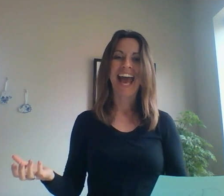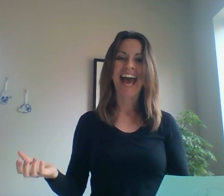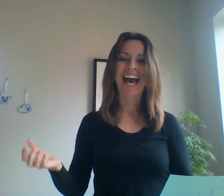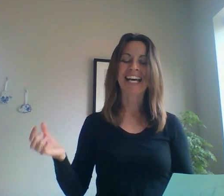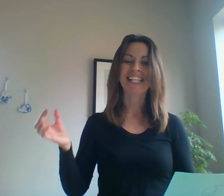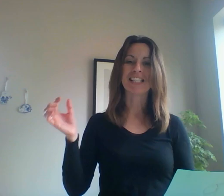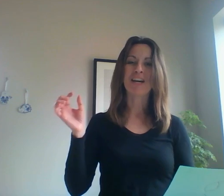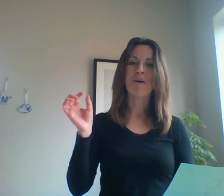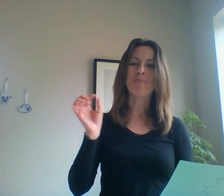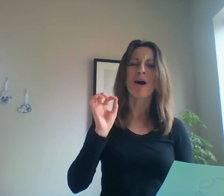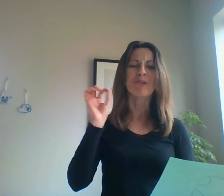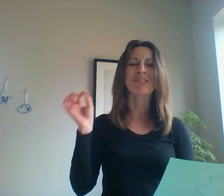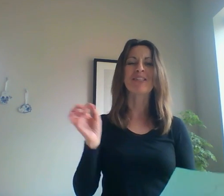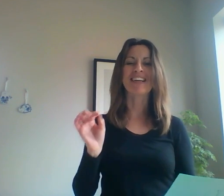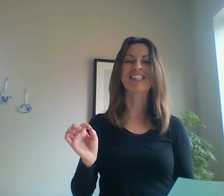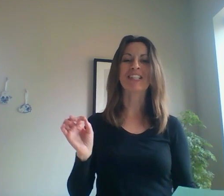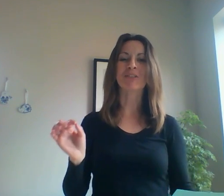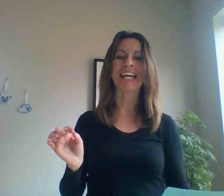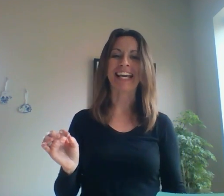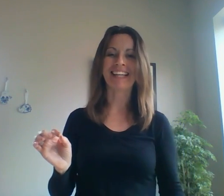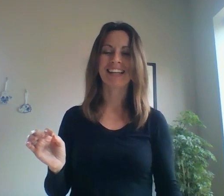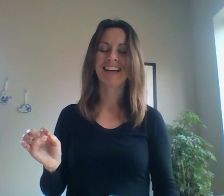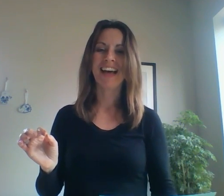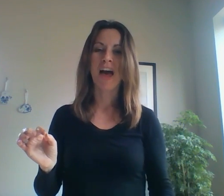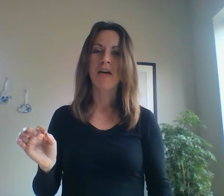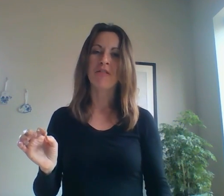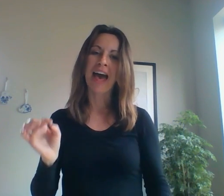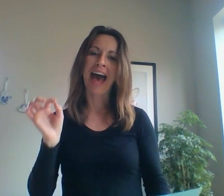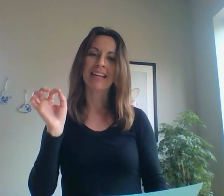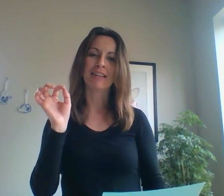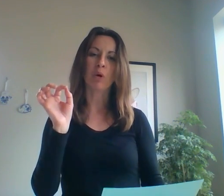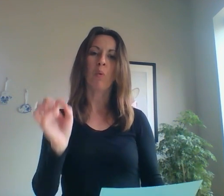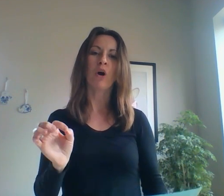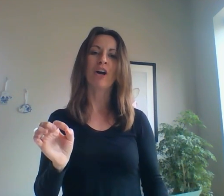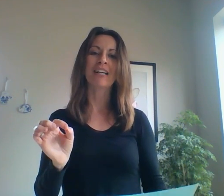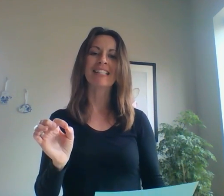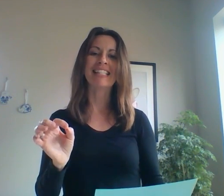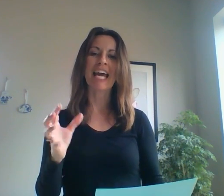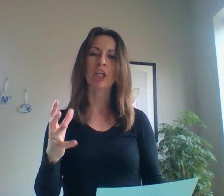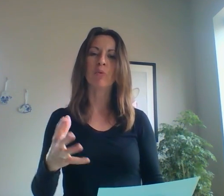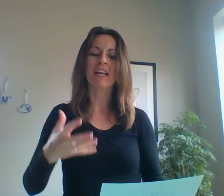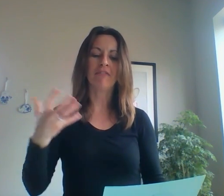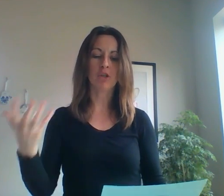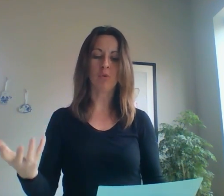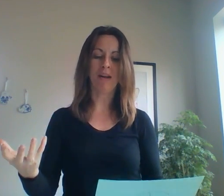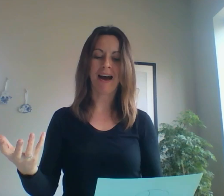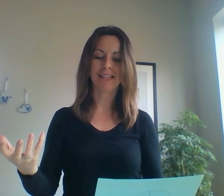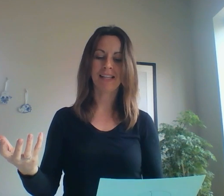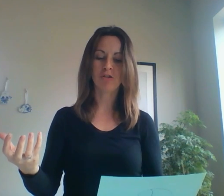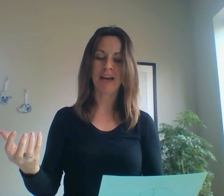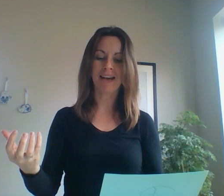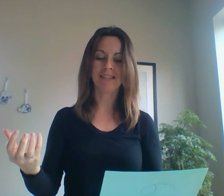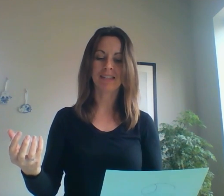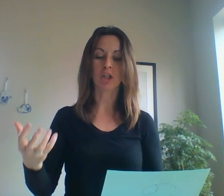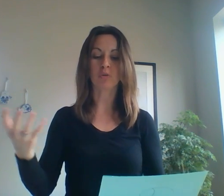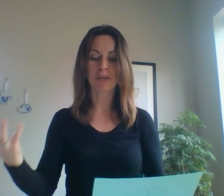And most of us agreed that the words that you can visualize, such as green,